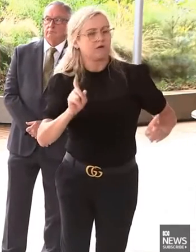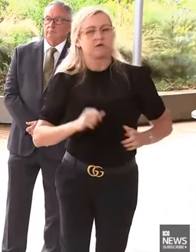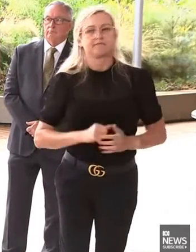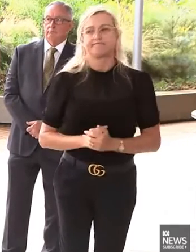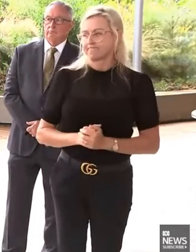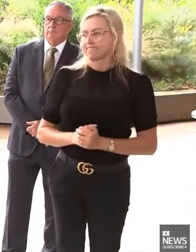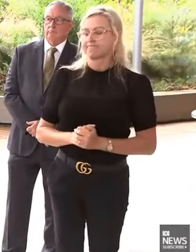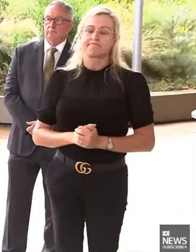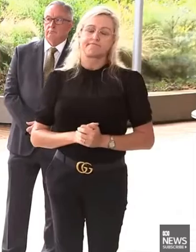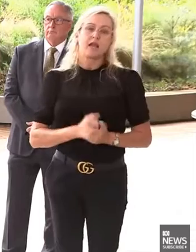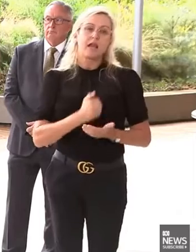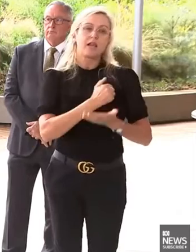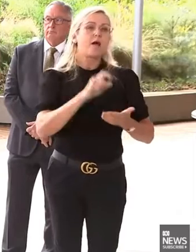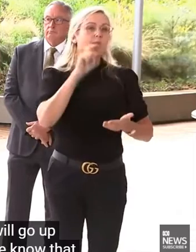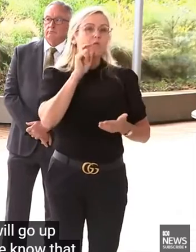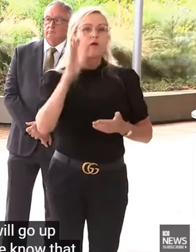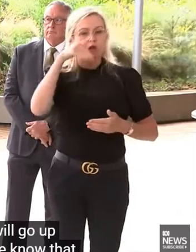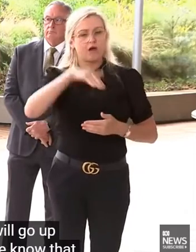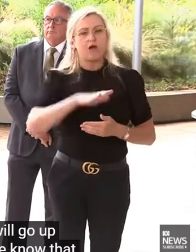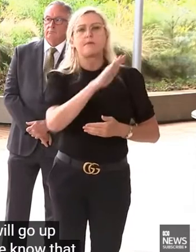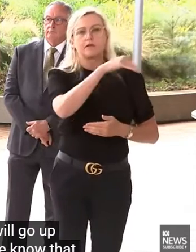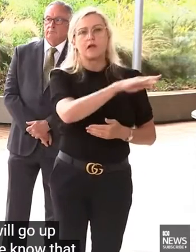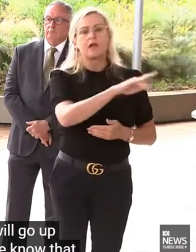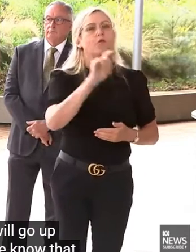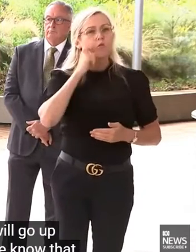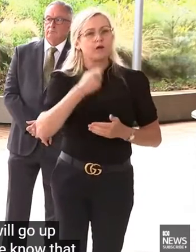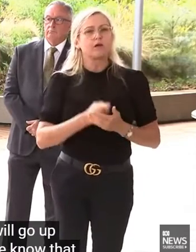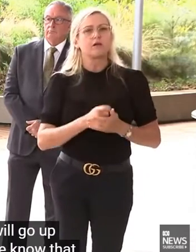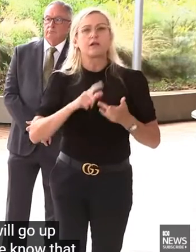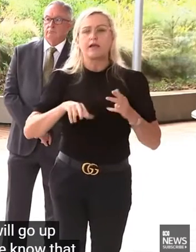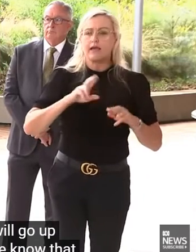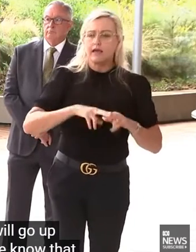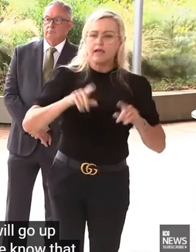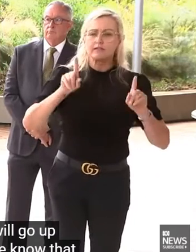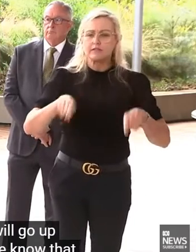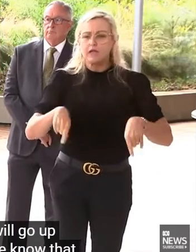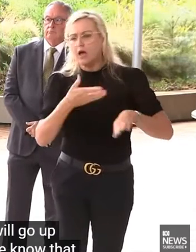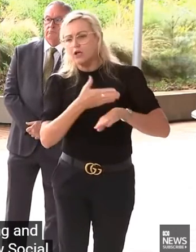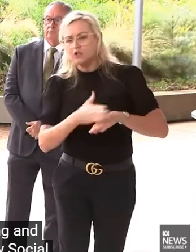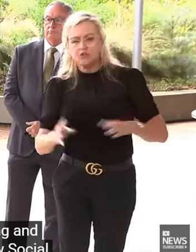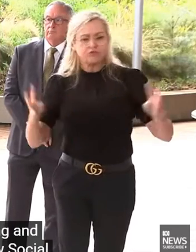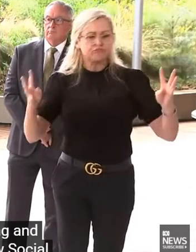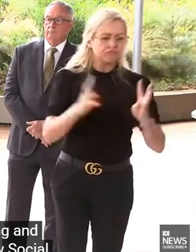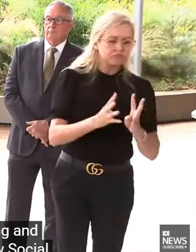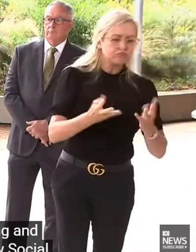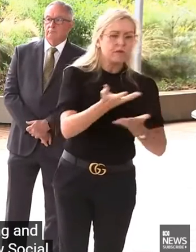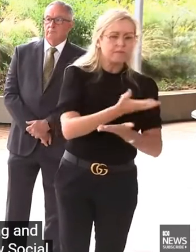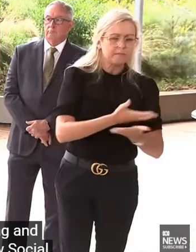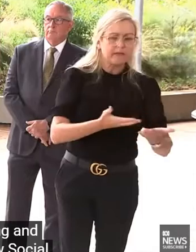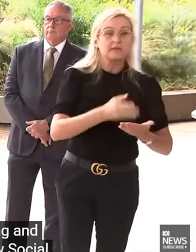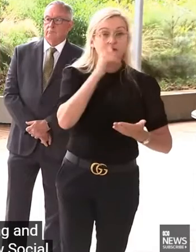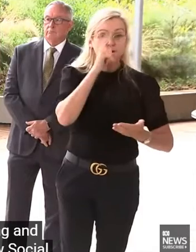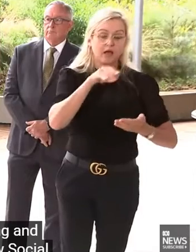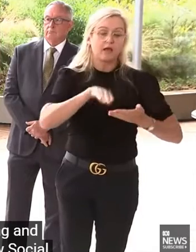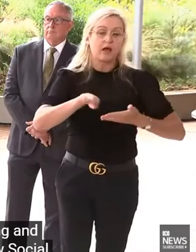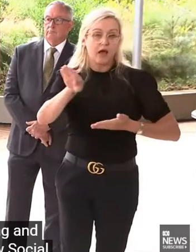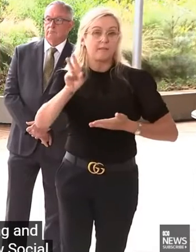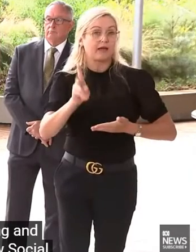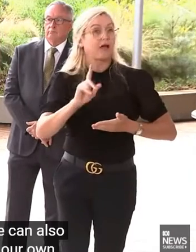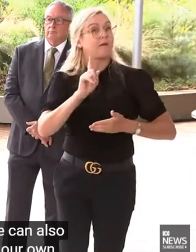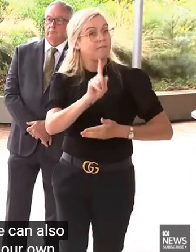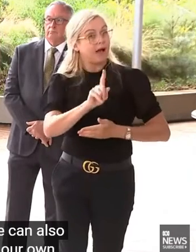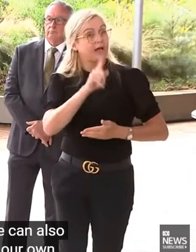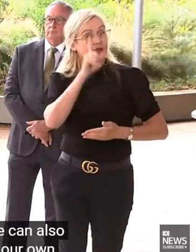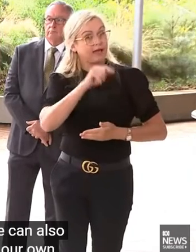we know that when there's mixing and introductions of new social networks, but we can also counter that through our own actions.